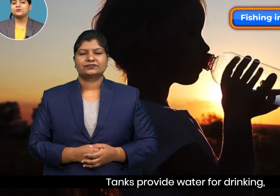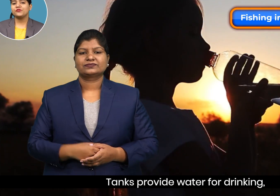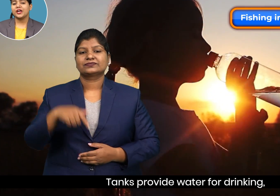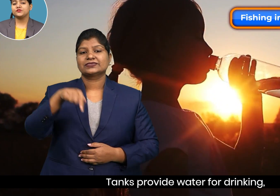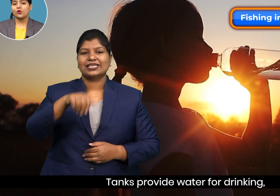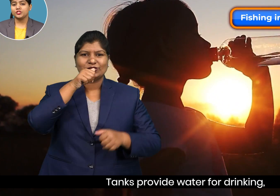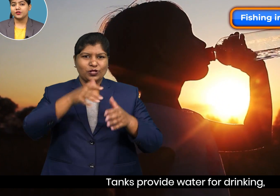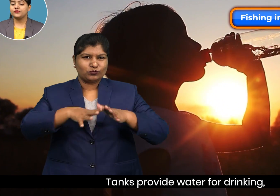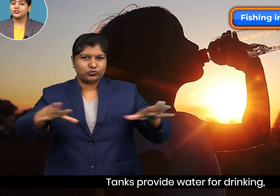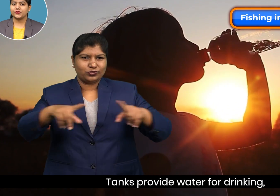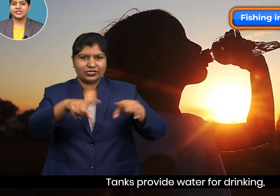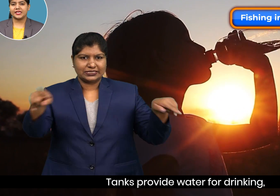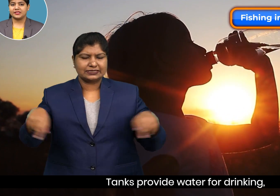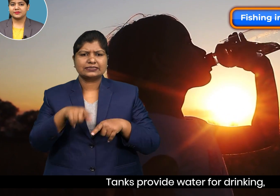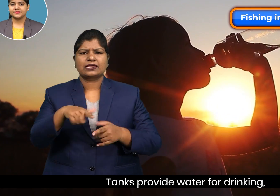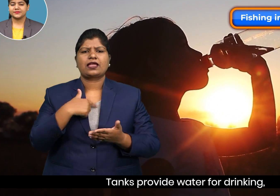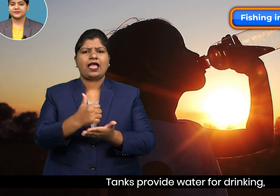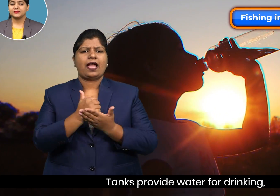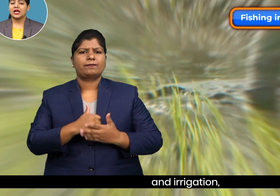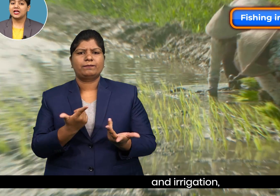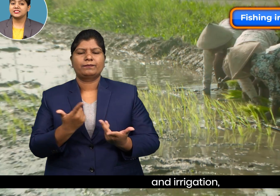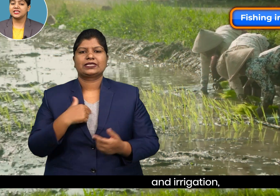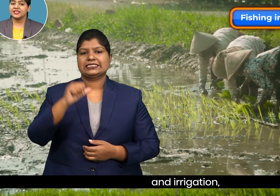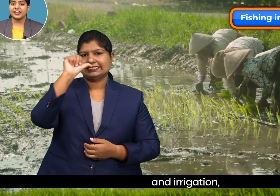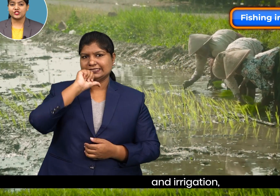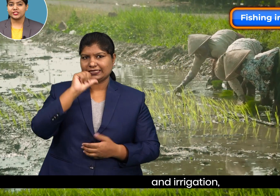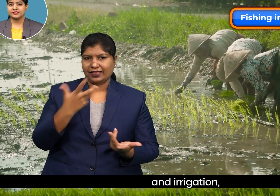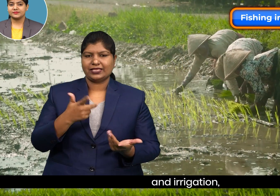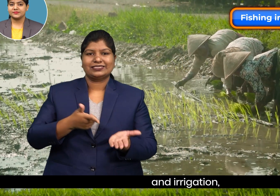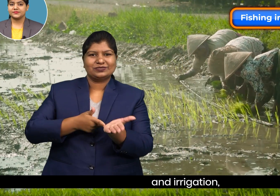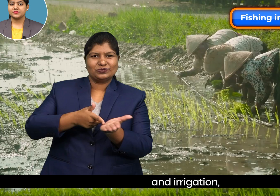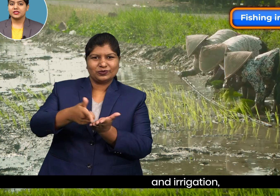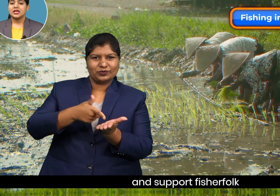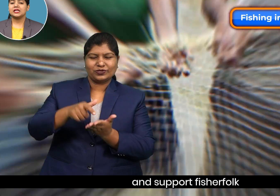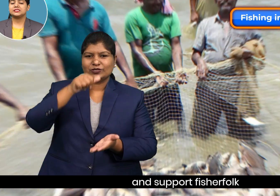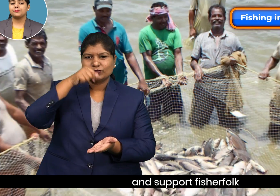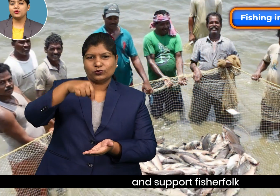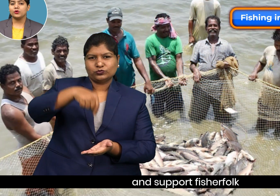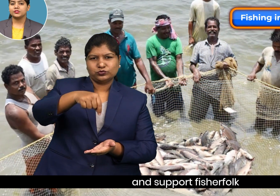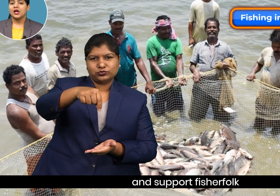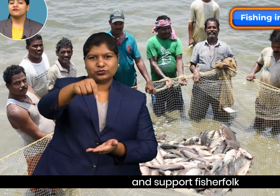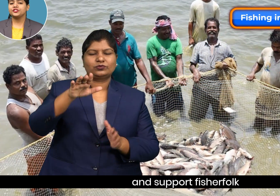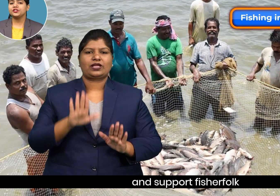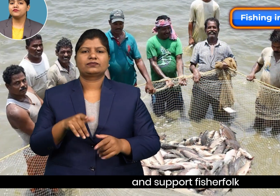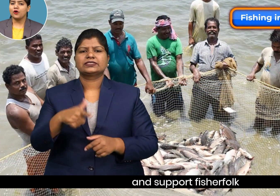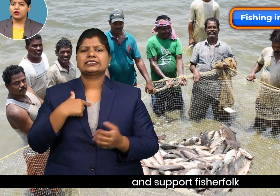provide water for drinking and irrigation and support fisher fall